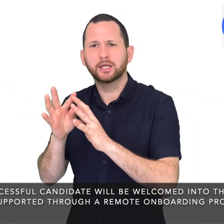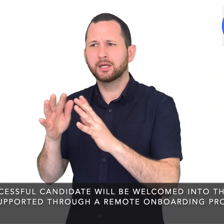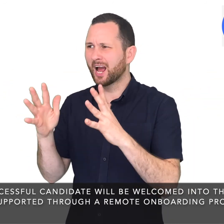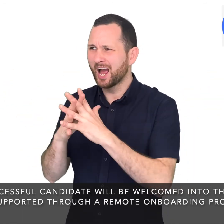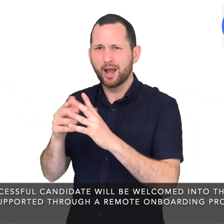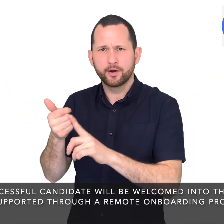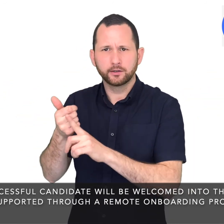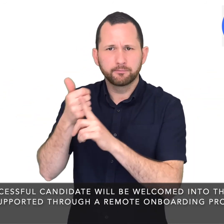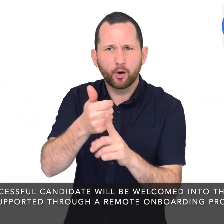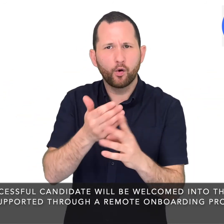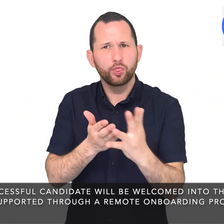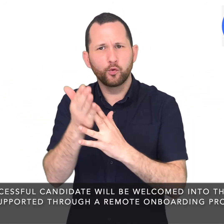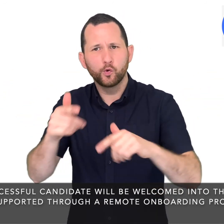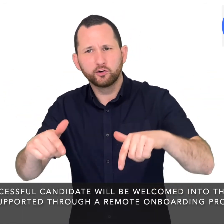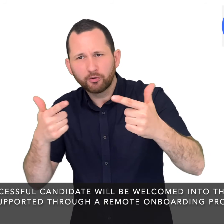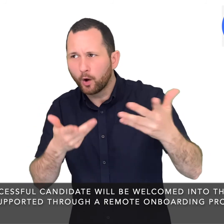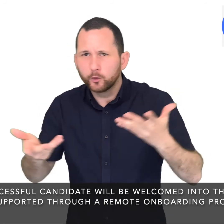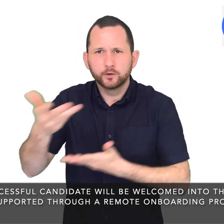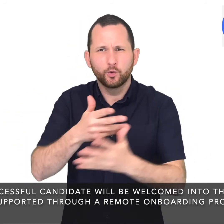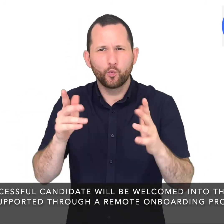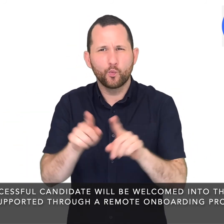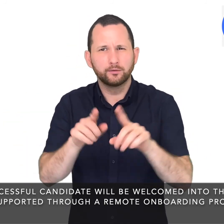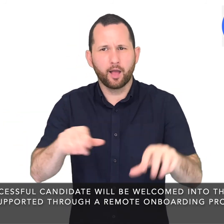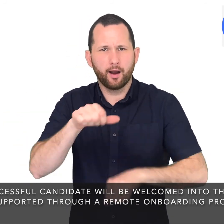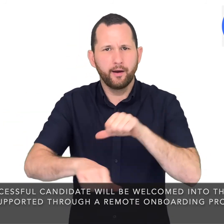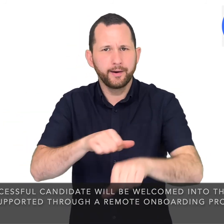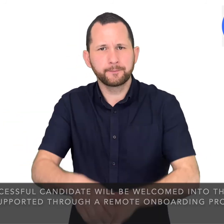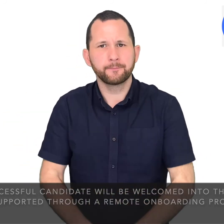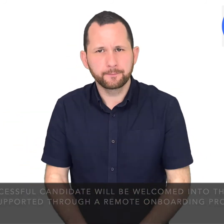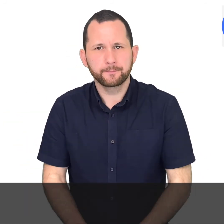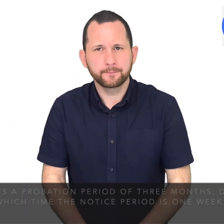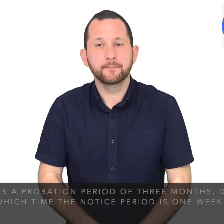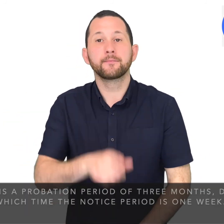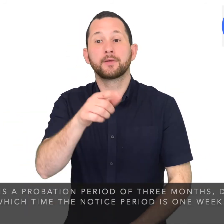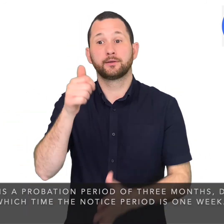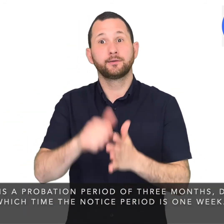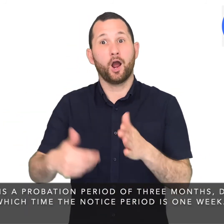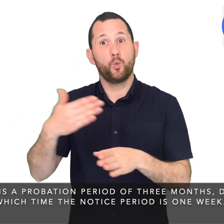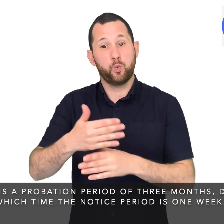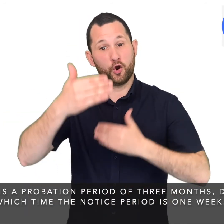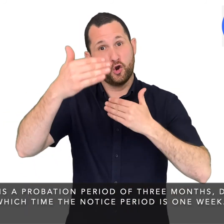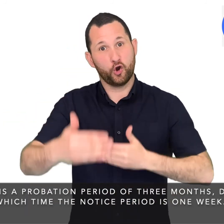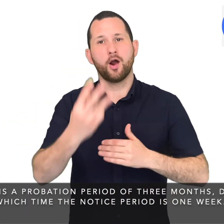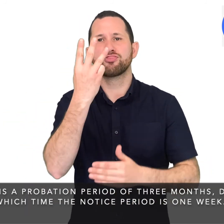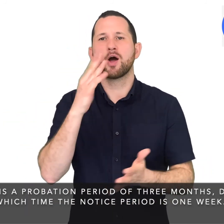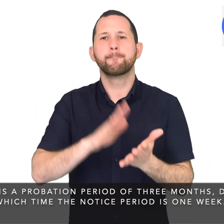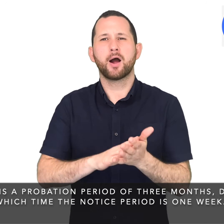Trust, and supported through a remote onboarding process. There is a probation period of three months,